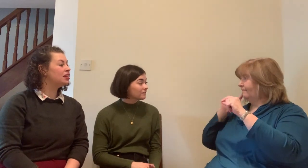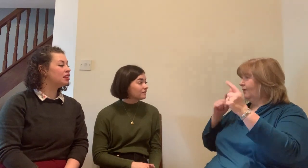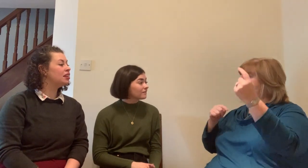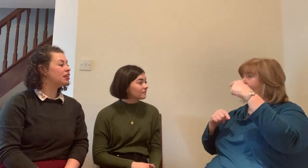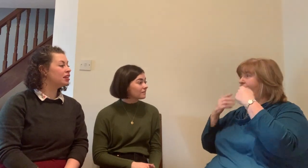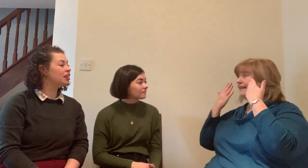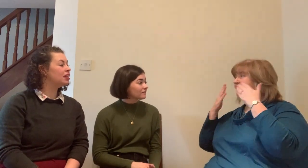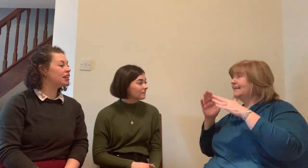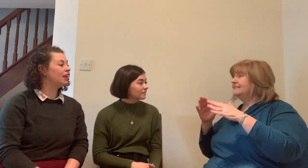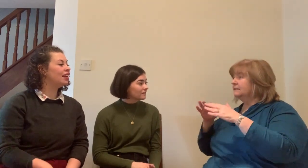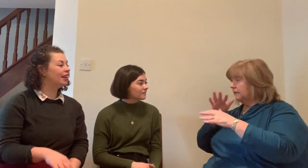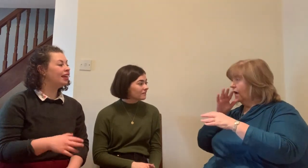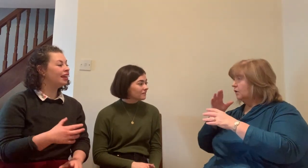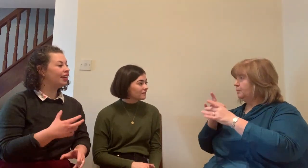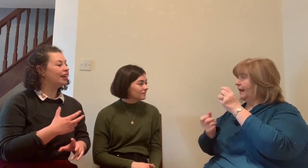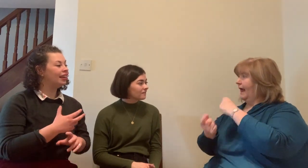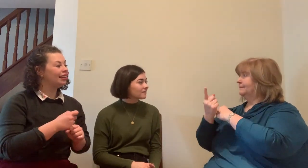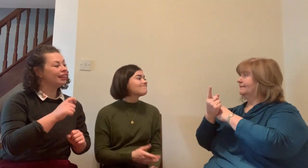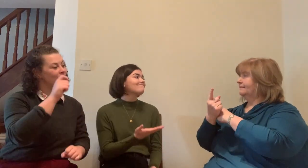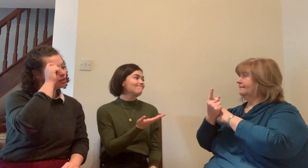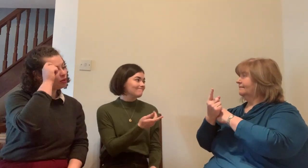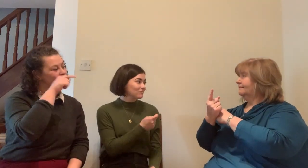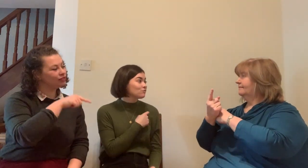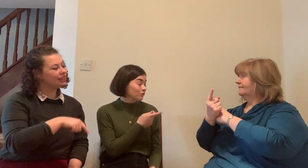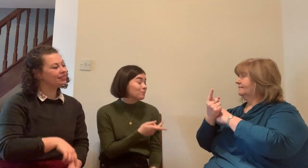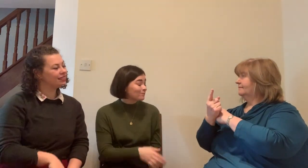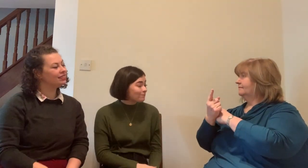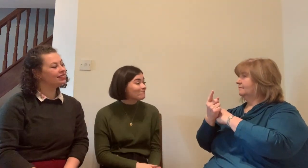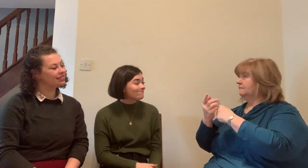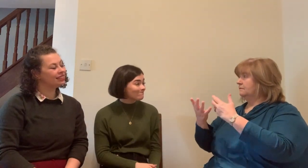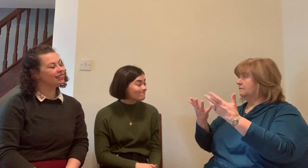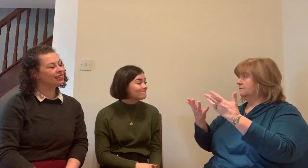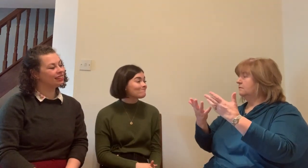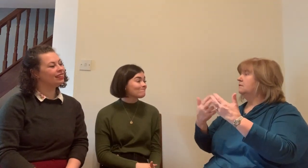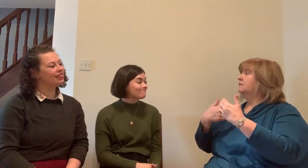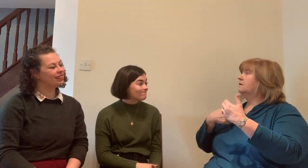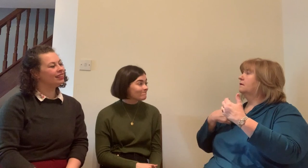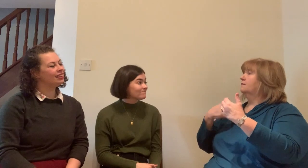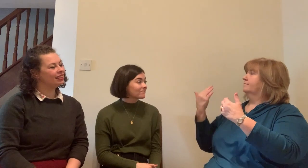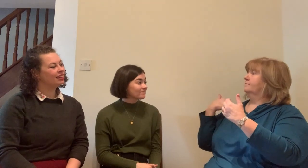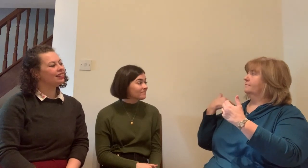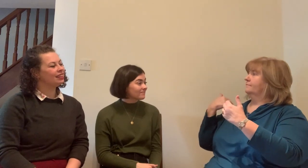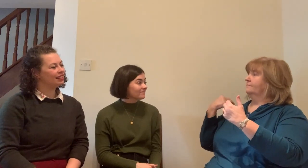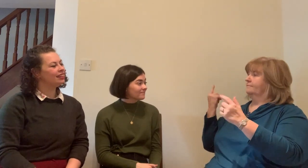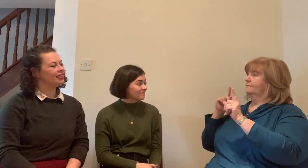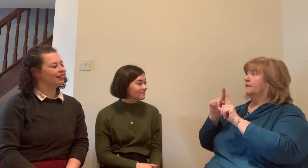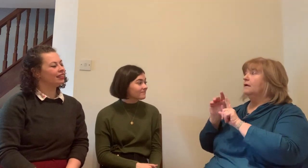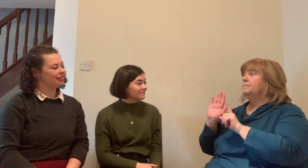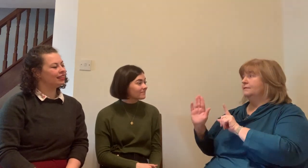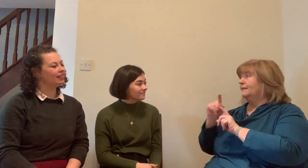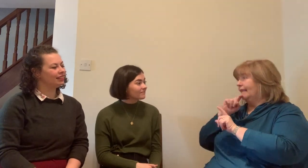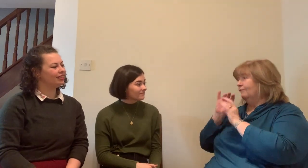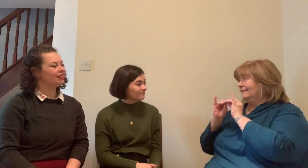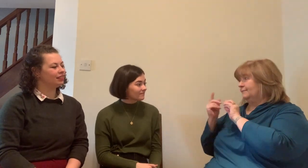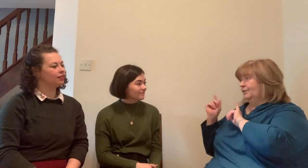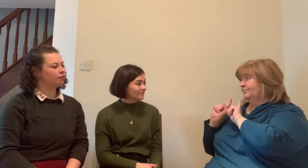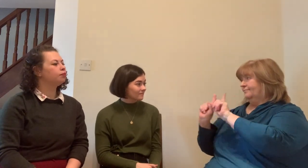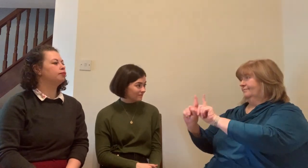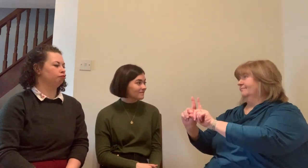I think for some deaf people equally another aspect of my work would be when deaf people are living in isolation. Language needs contact and without that